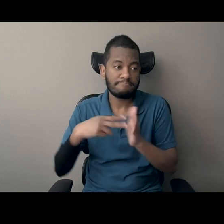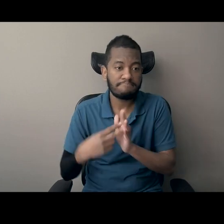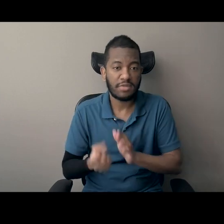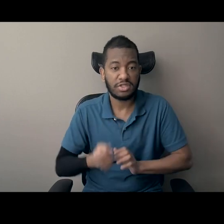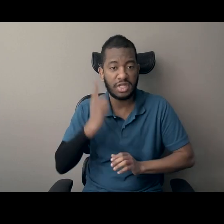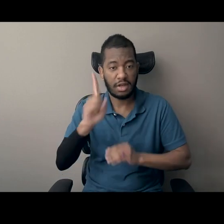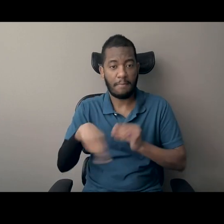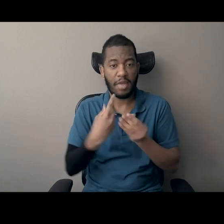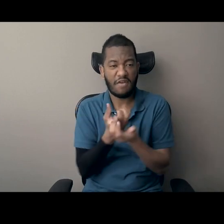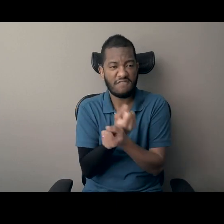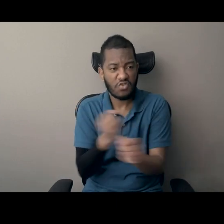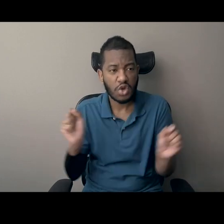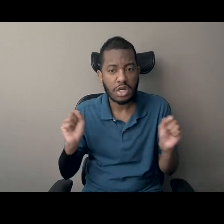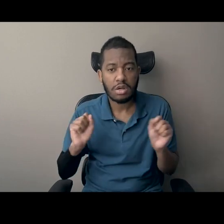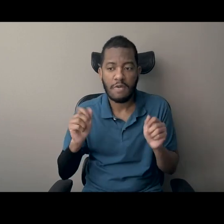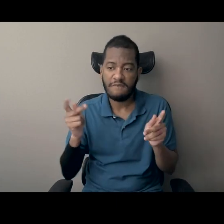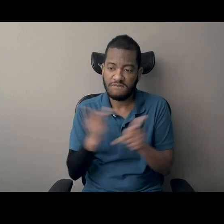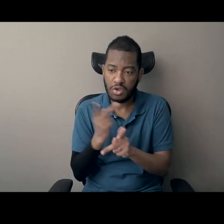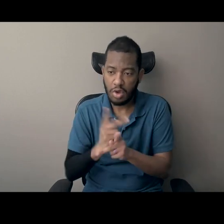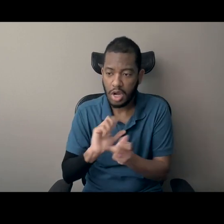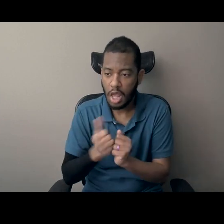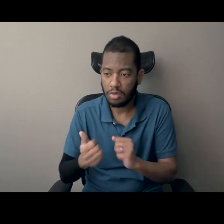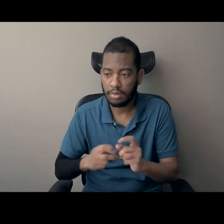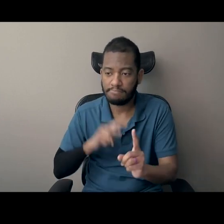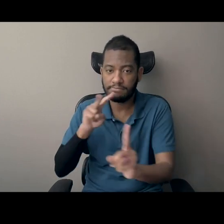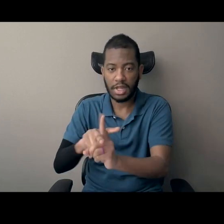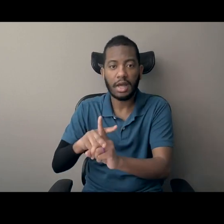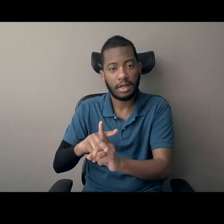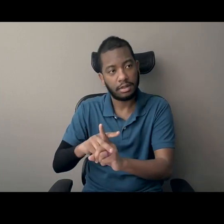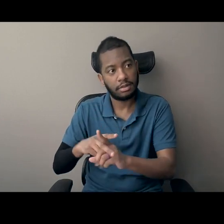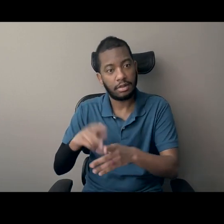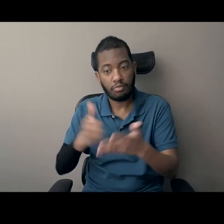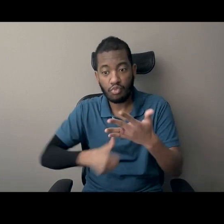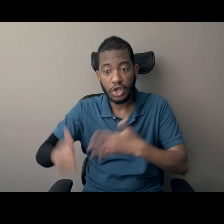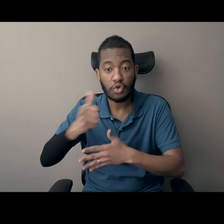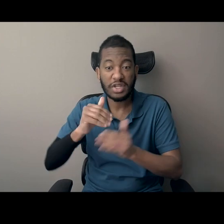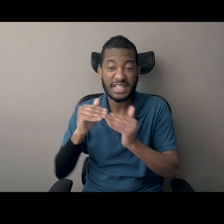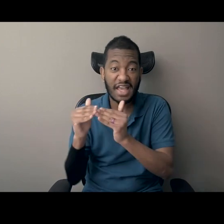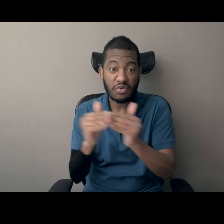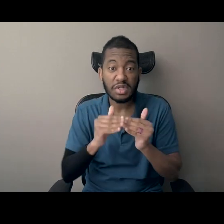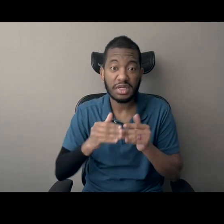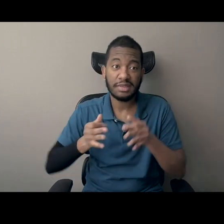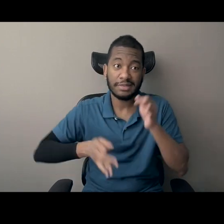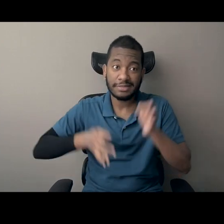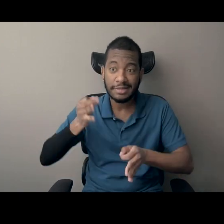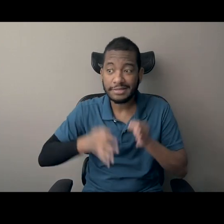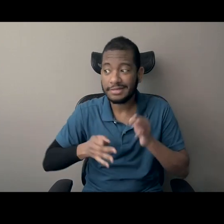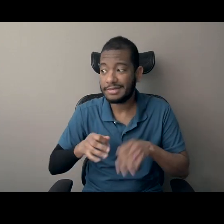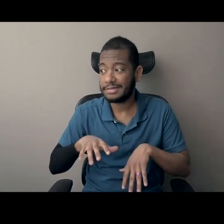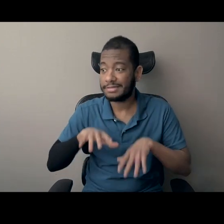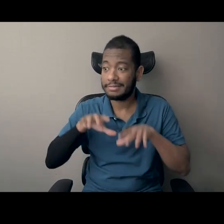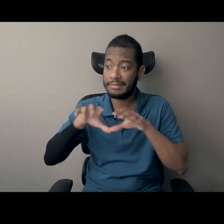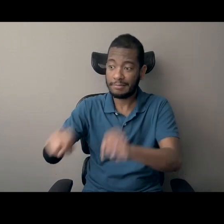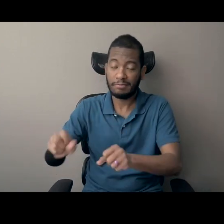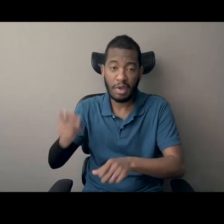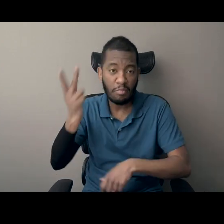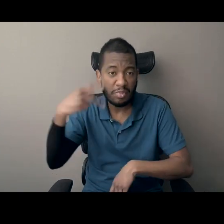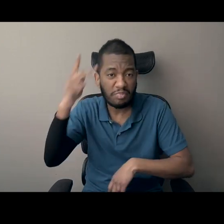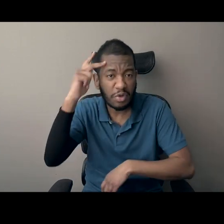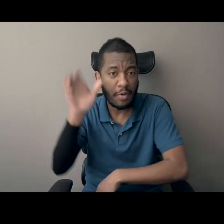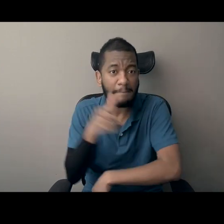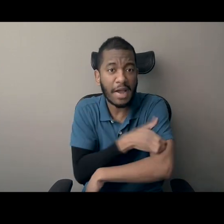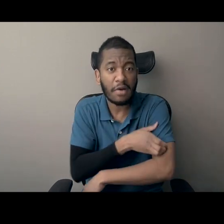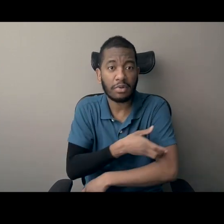working towards, ways that prioritize, um, equity and justice, claiming political power, protesting for better labor conditions,